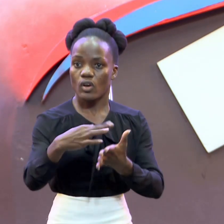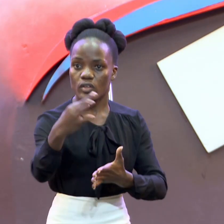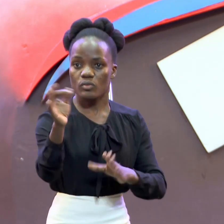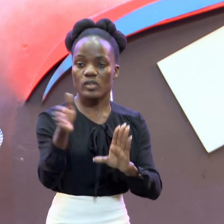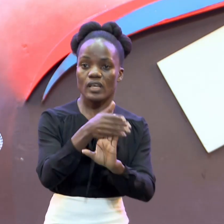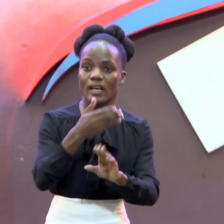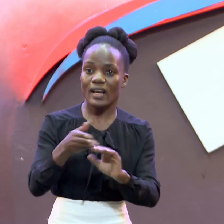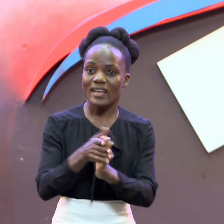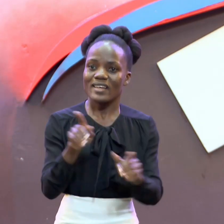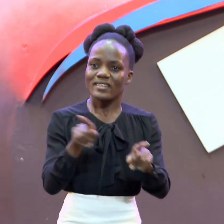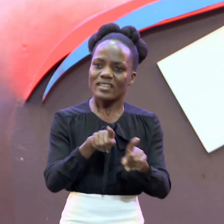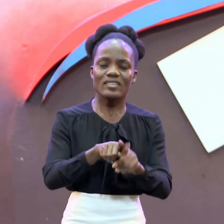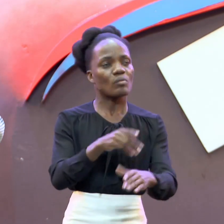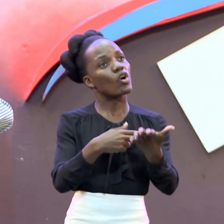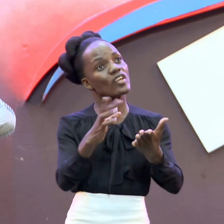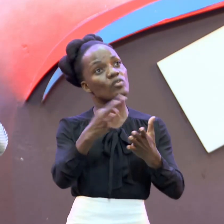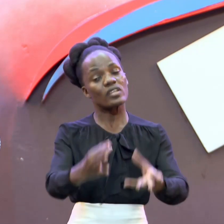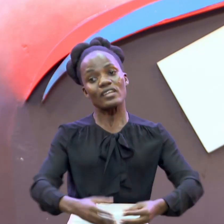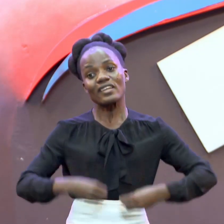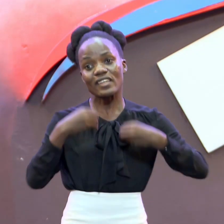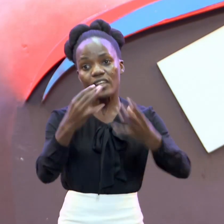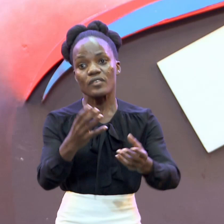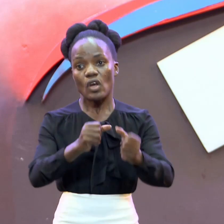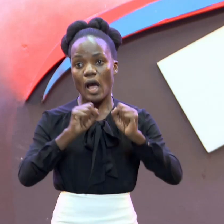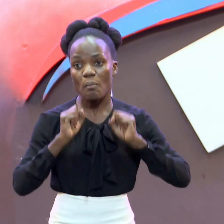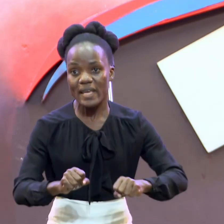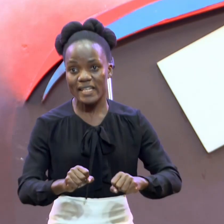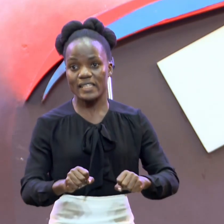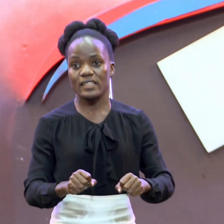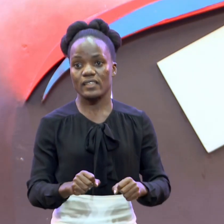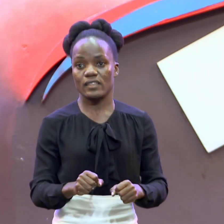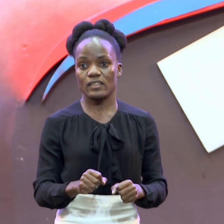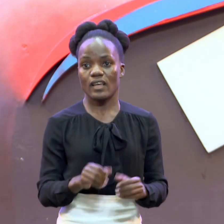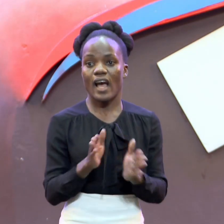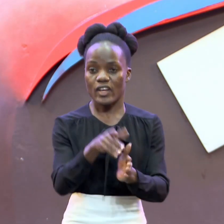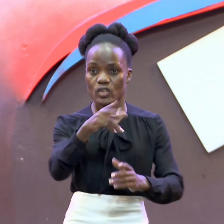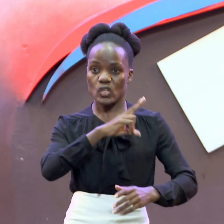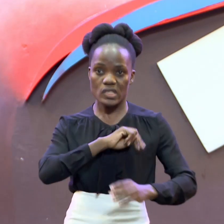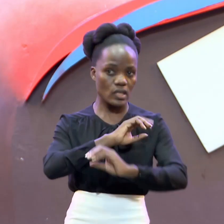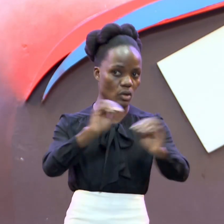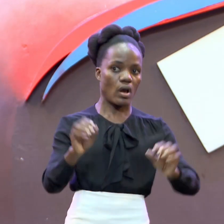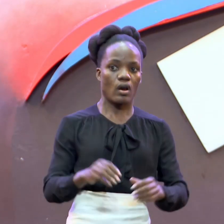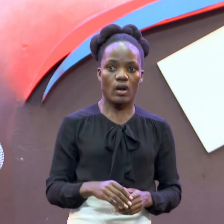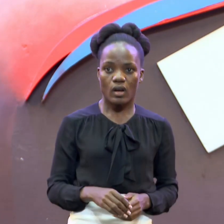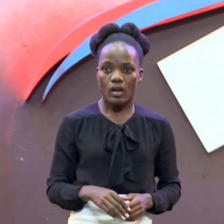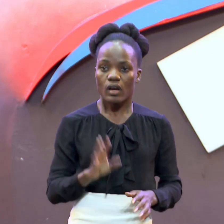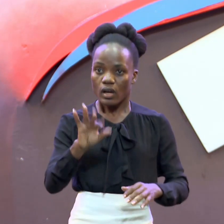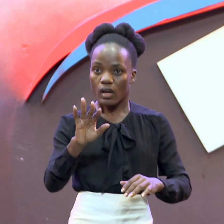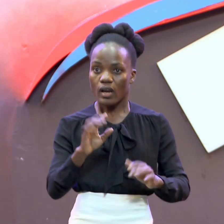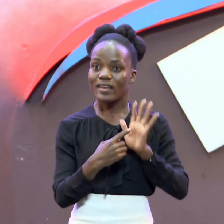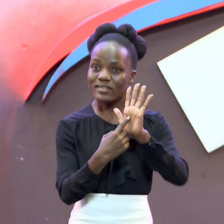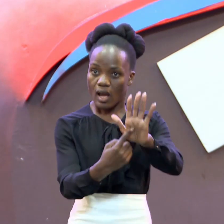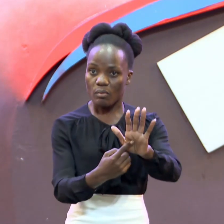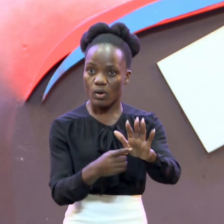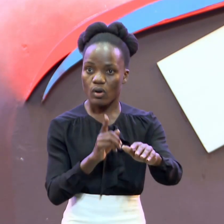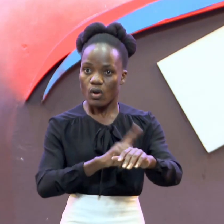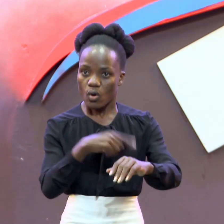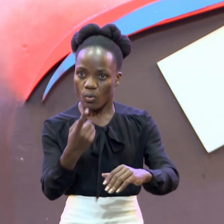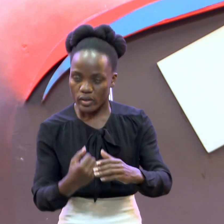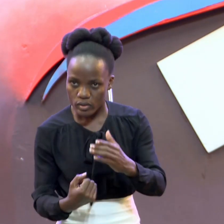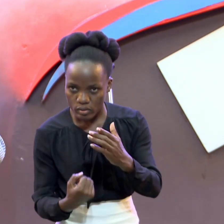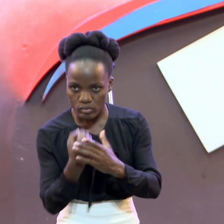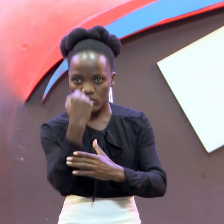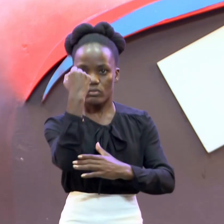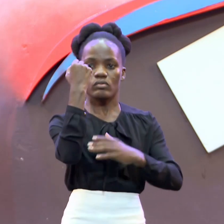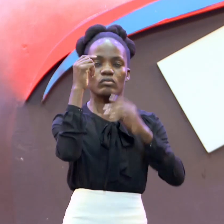ability He enables us Not to sin And actually Let me tell you If you Rise up In a day